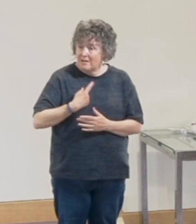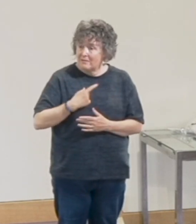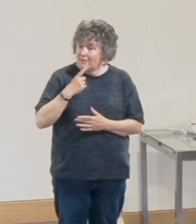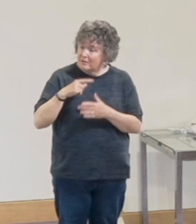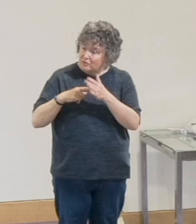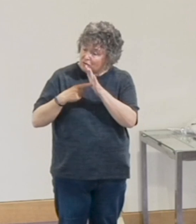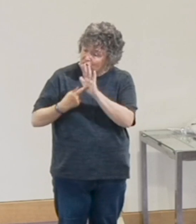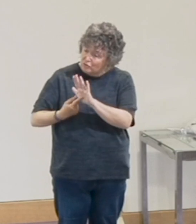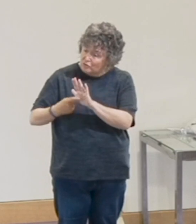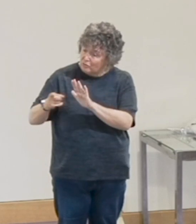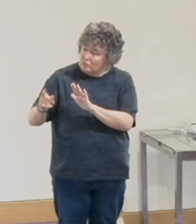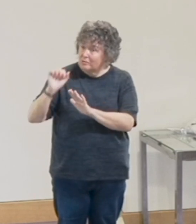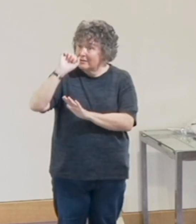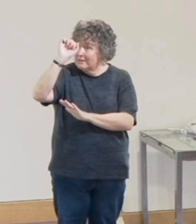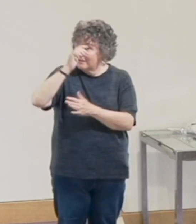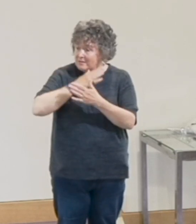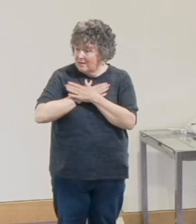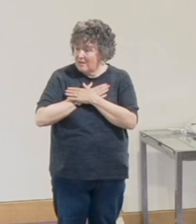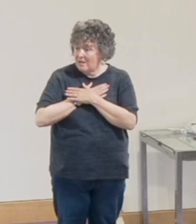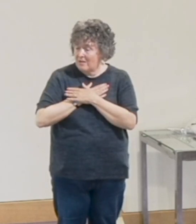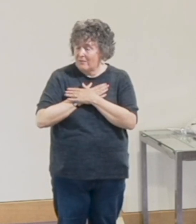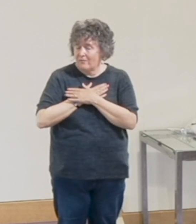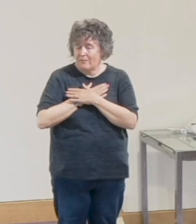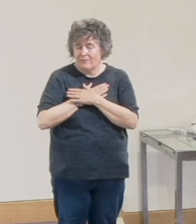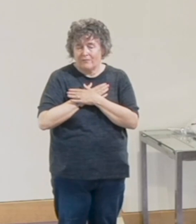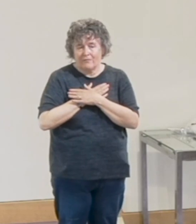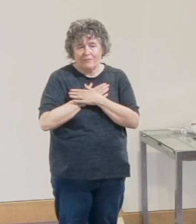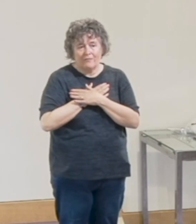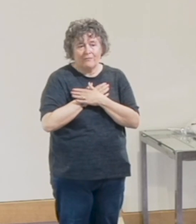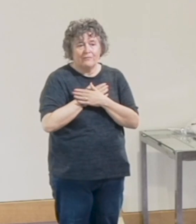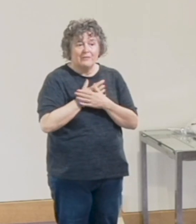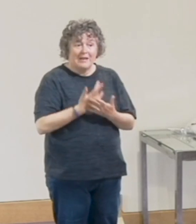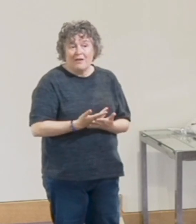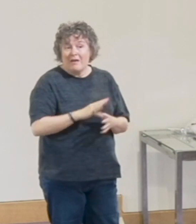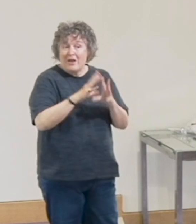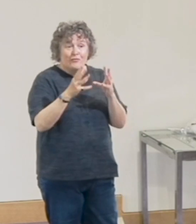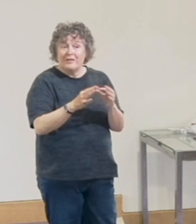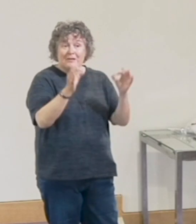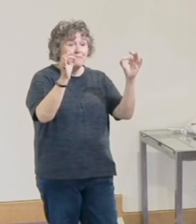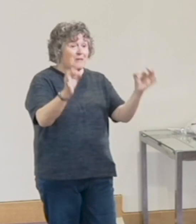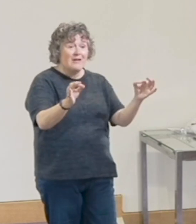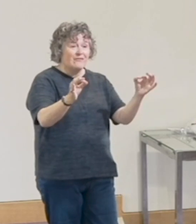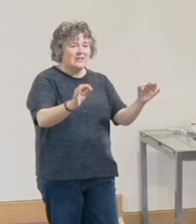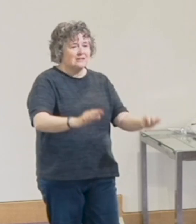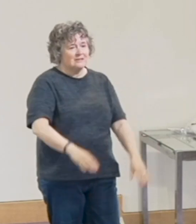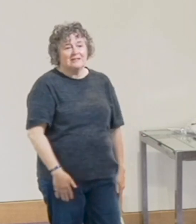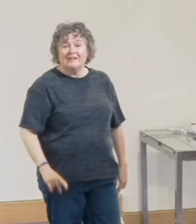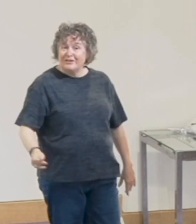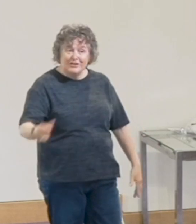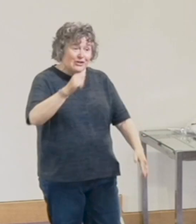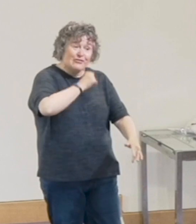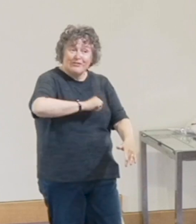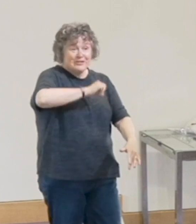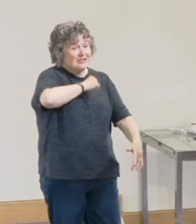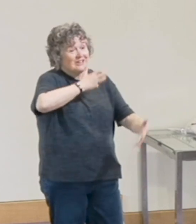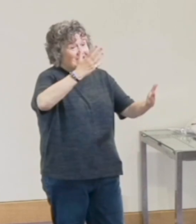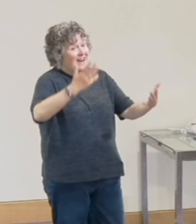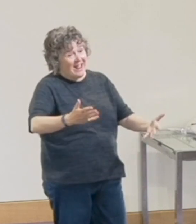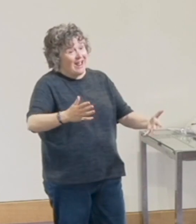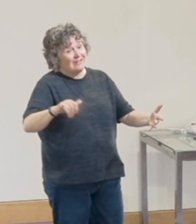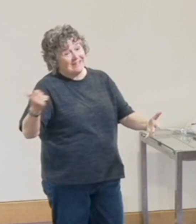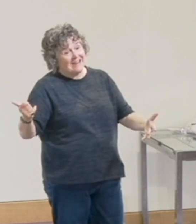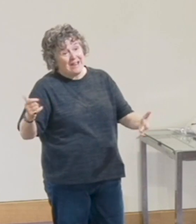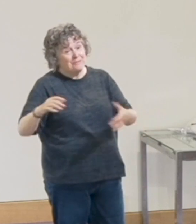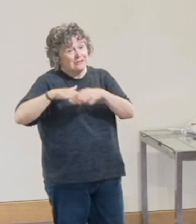you the love of Jesus. Now if this was Hollywood, she would have instantly given her life to the Lord. We would have lived happily ever